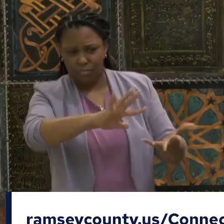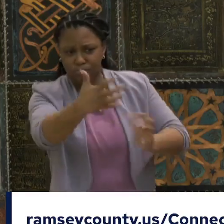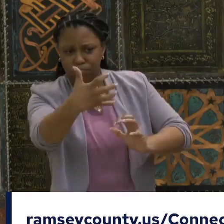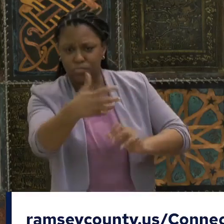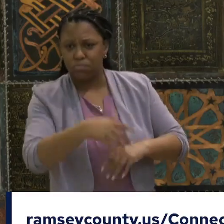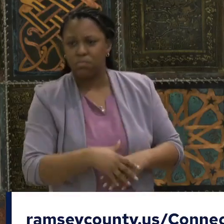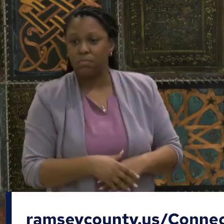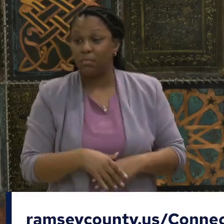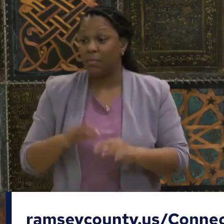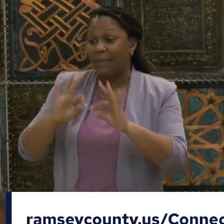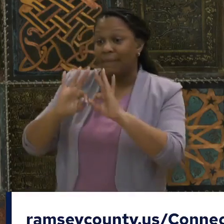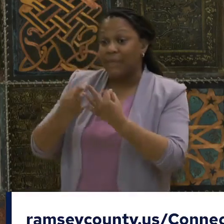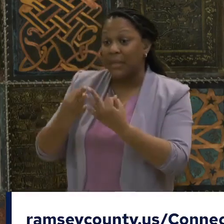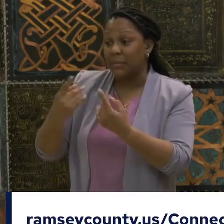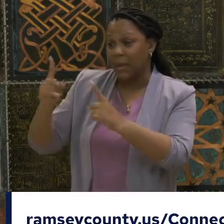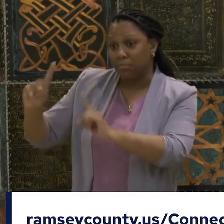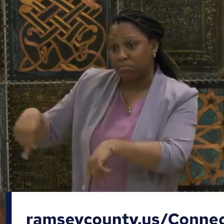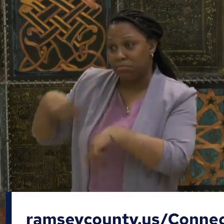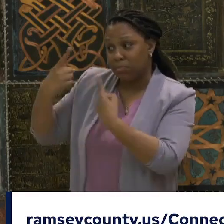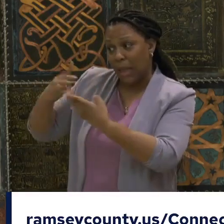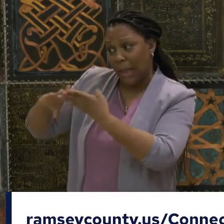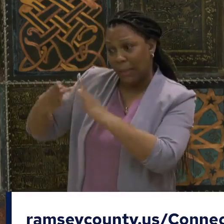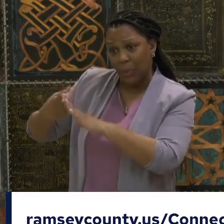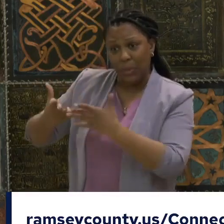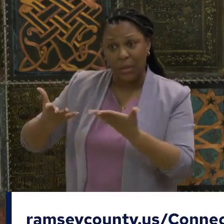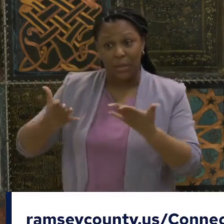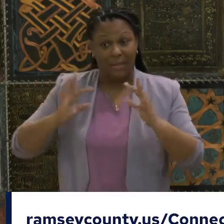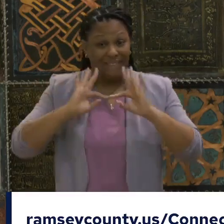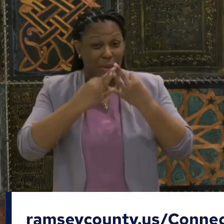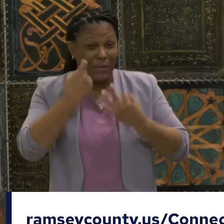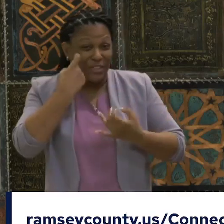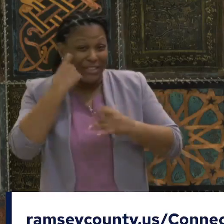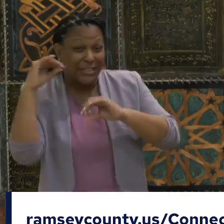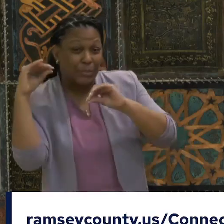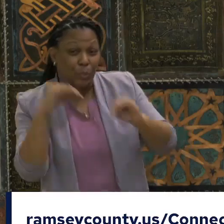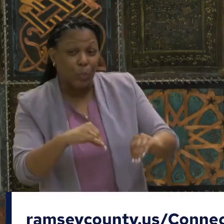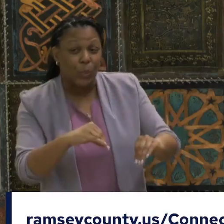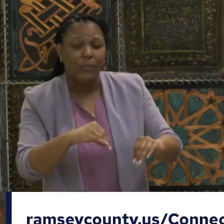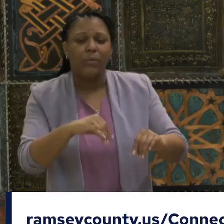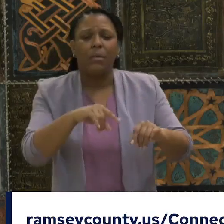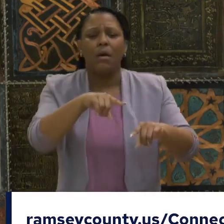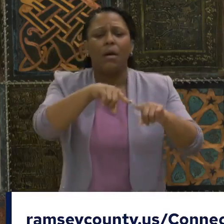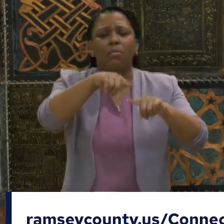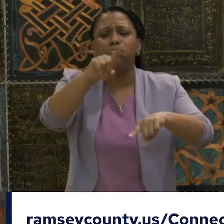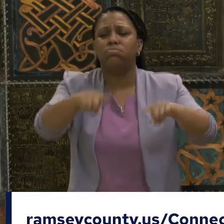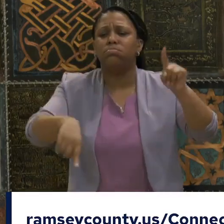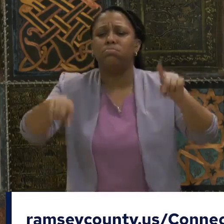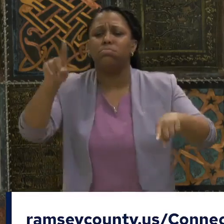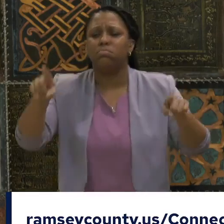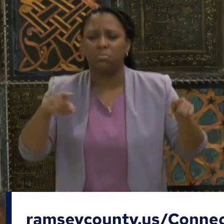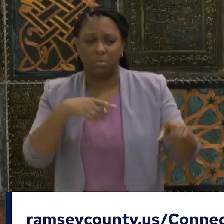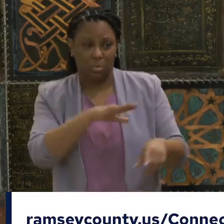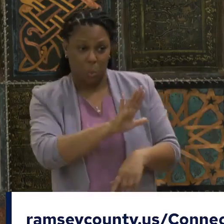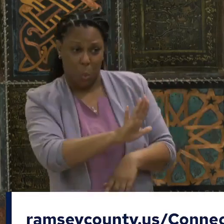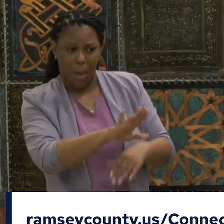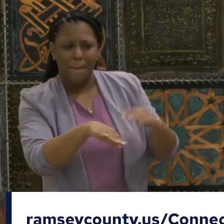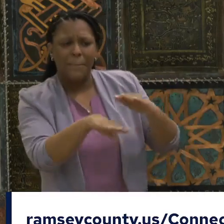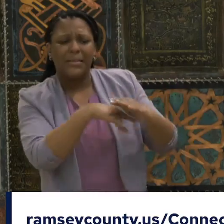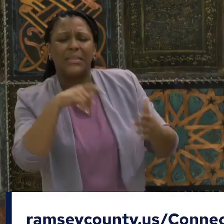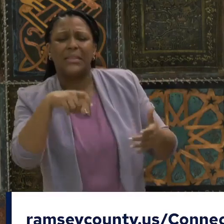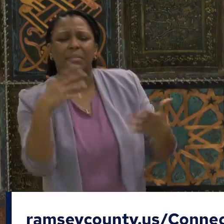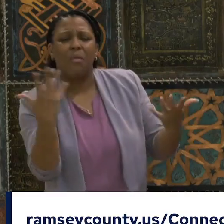for a long time, families in transition, and we help families meet their basic needs, especially